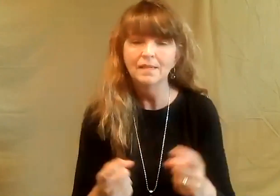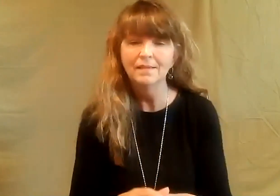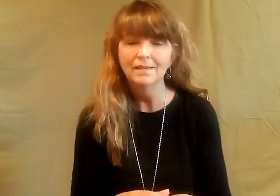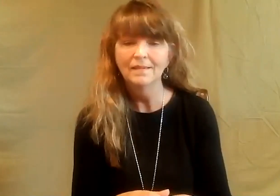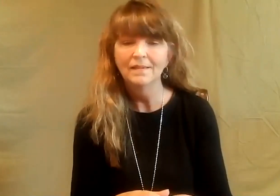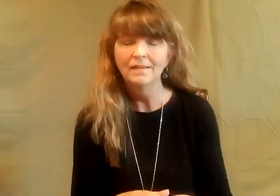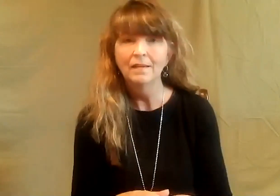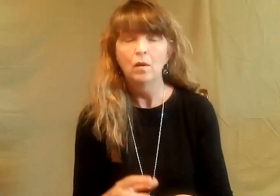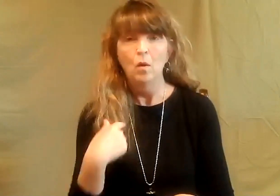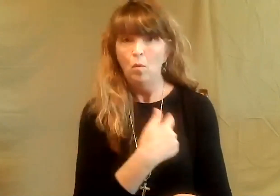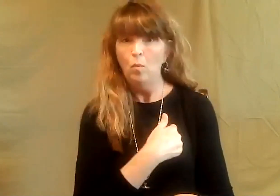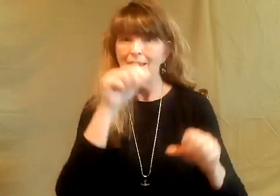And the consequences of sin.